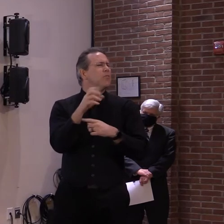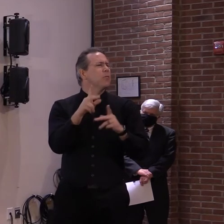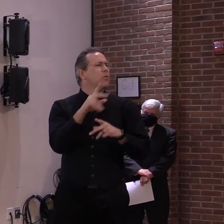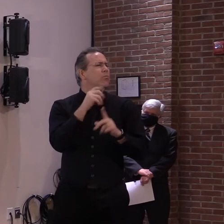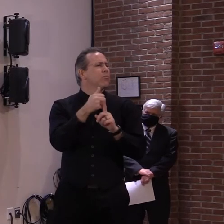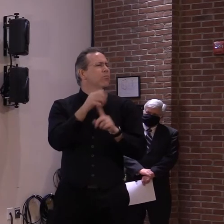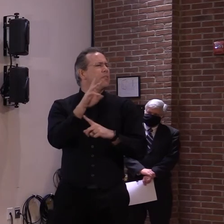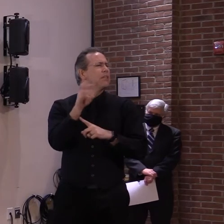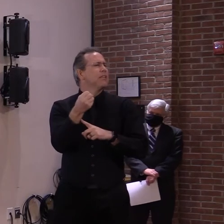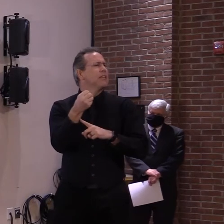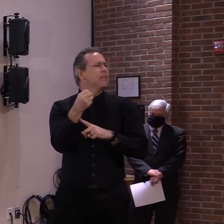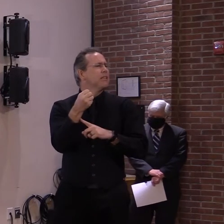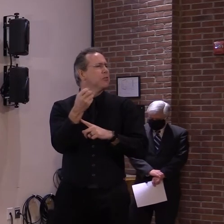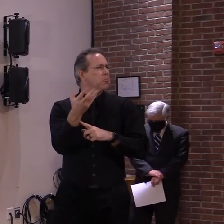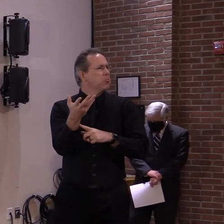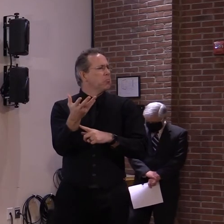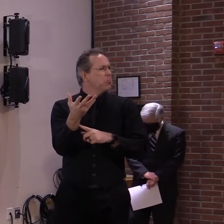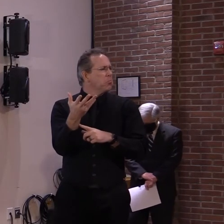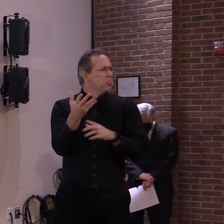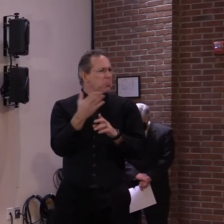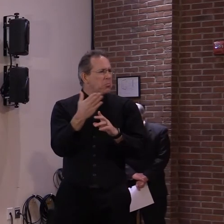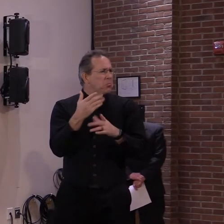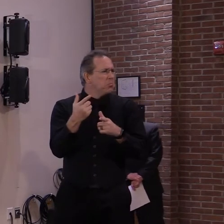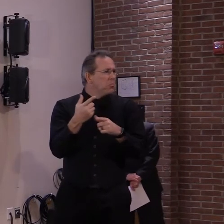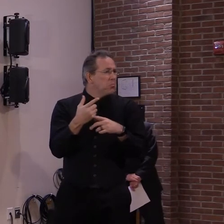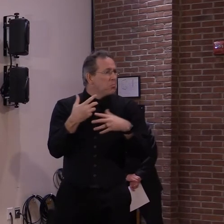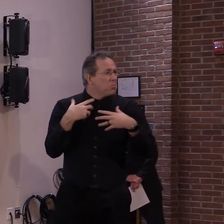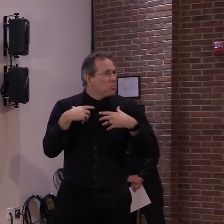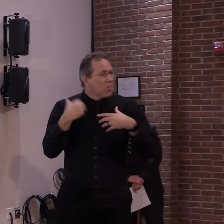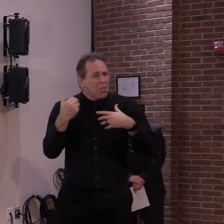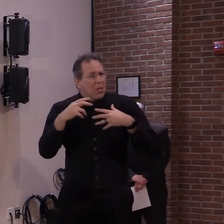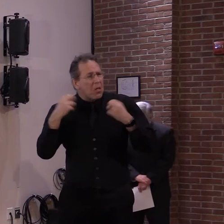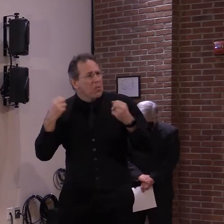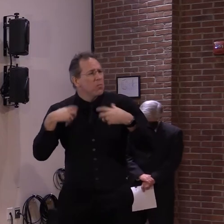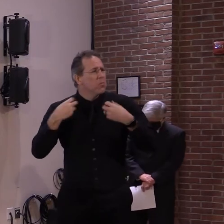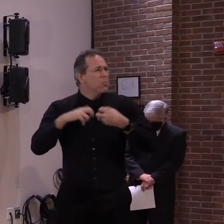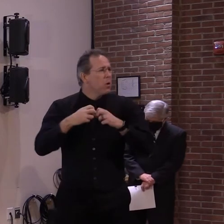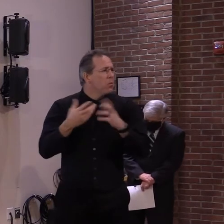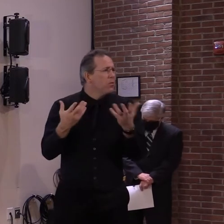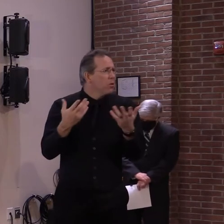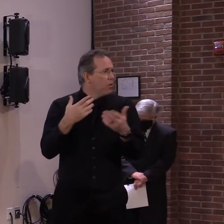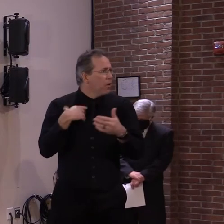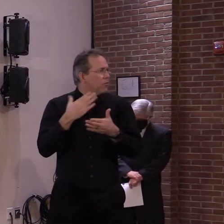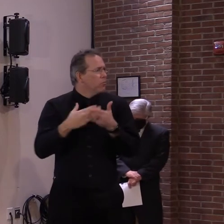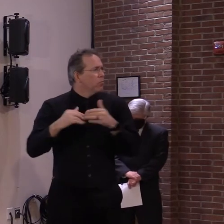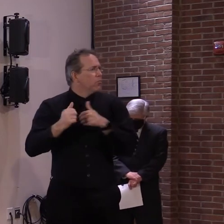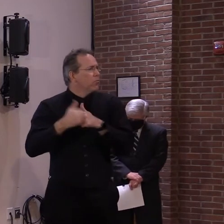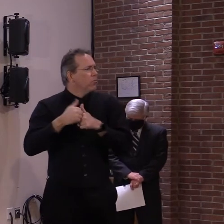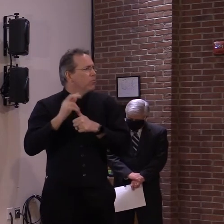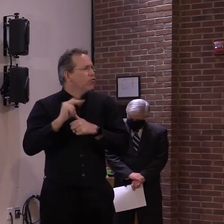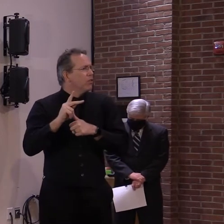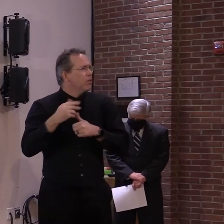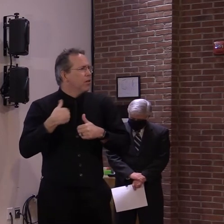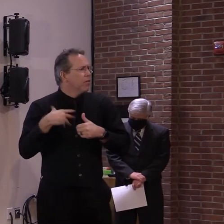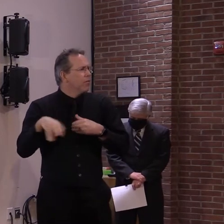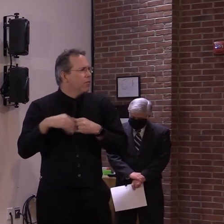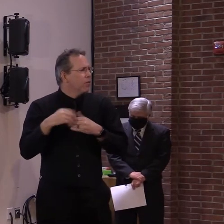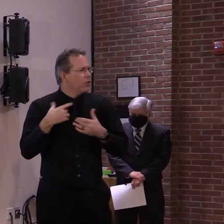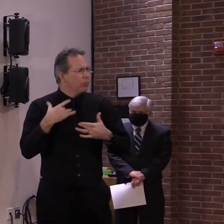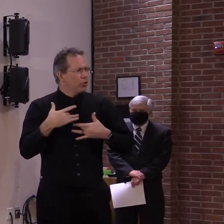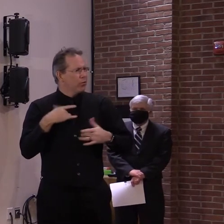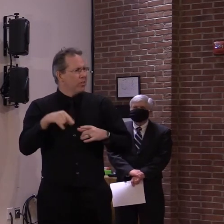risk of death, which is the, the standard here we're talking about. And, uh, people are concerned about why,